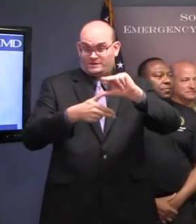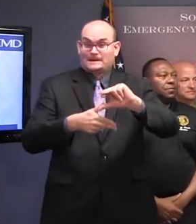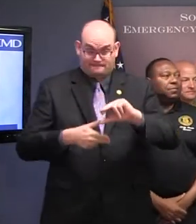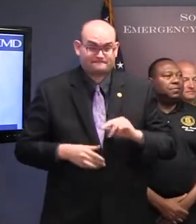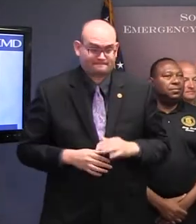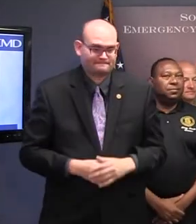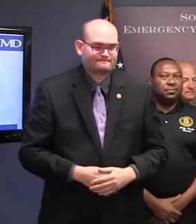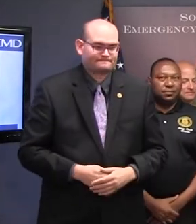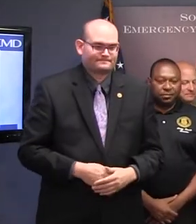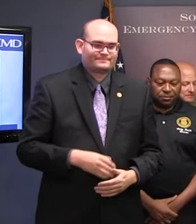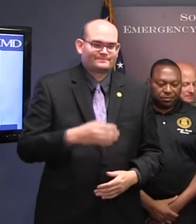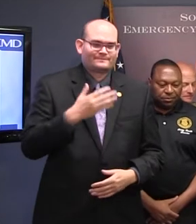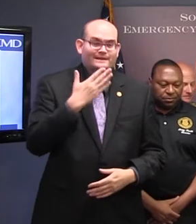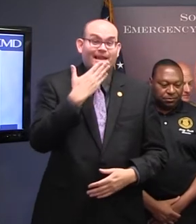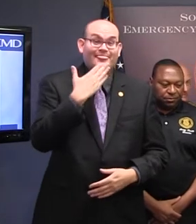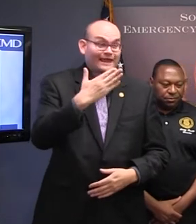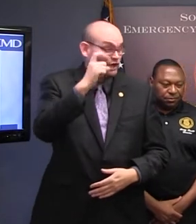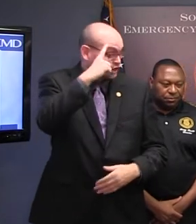Thank you, Governor.